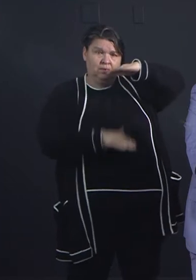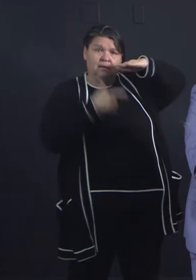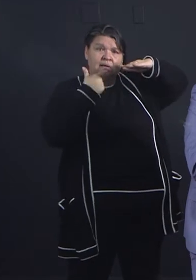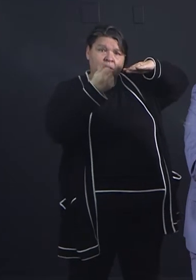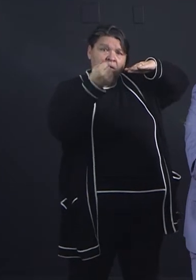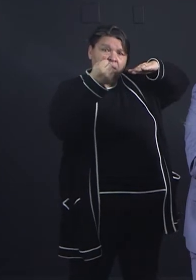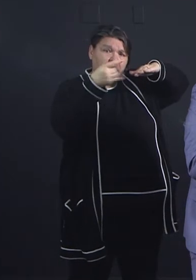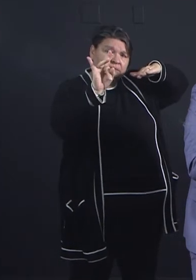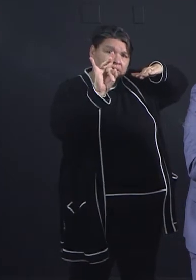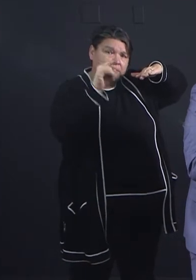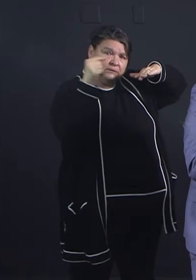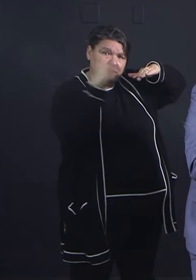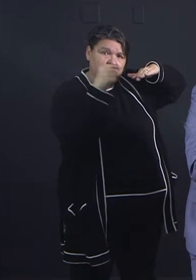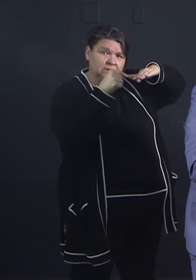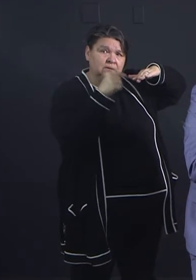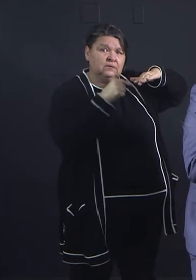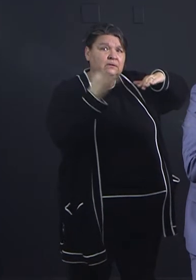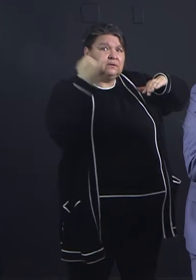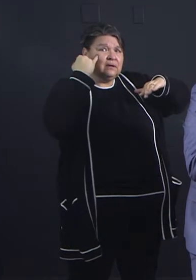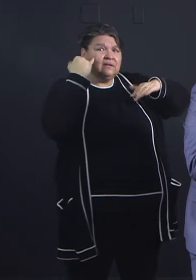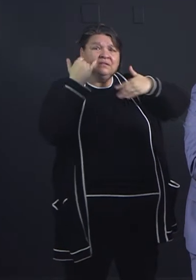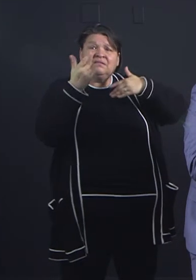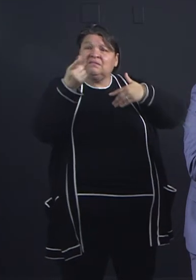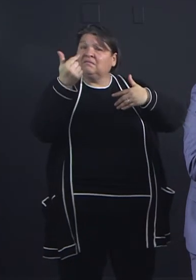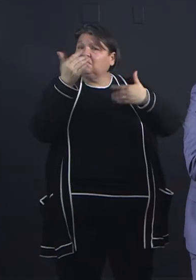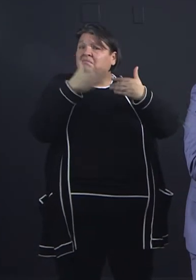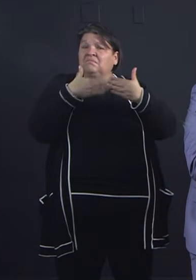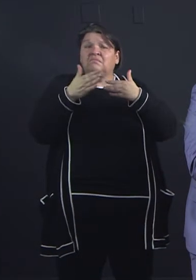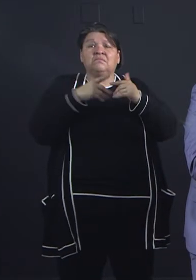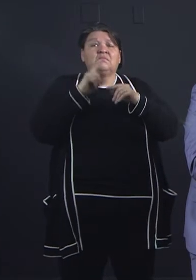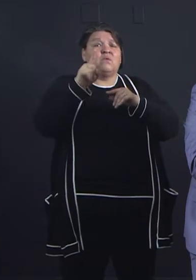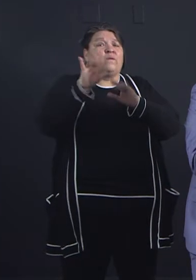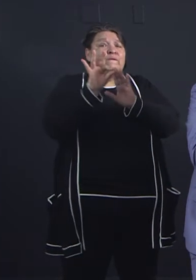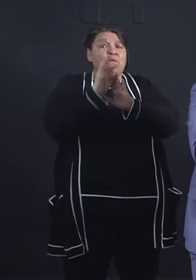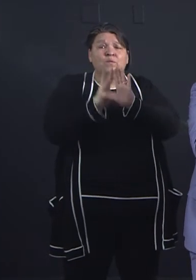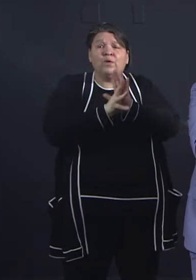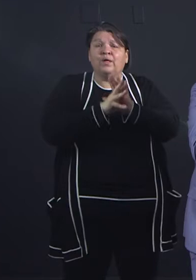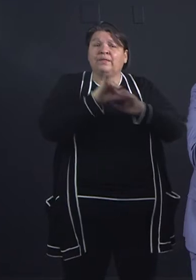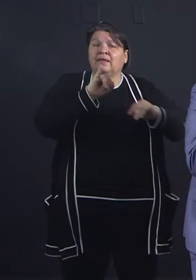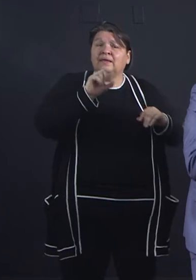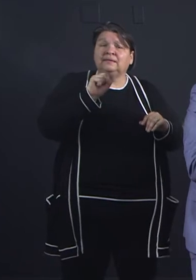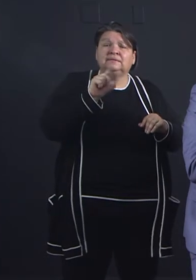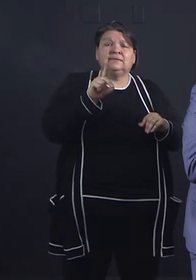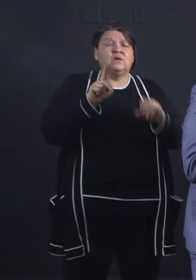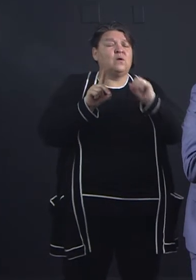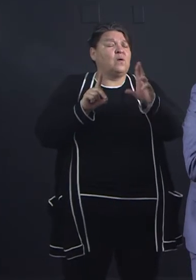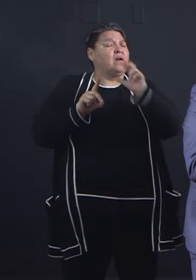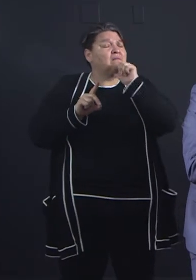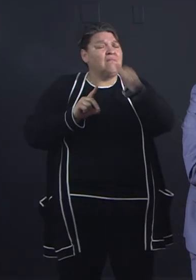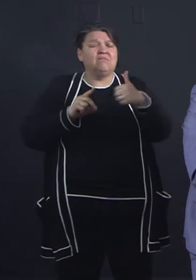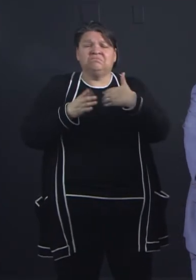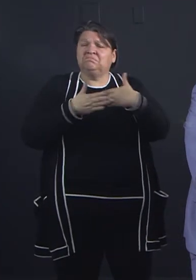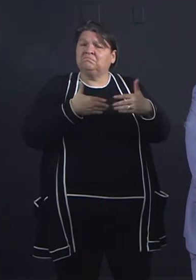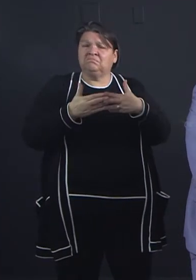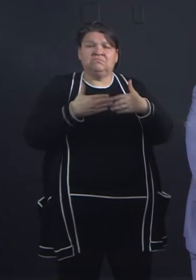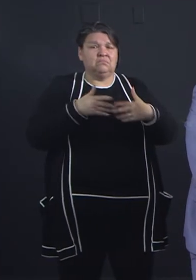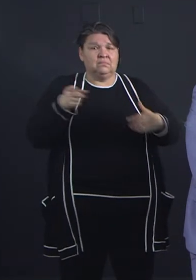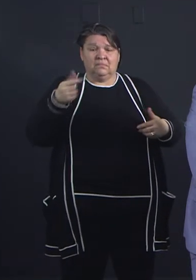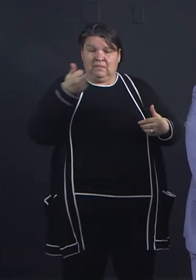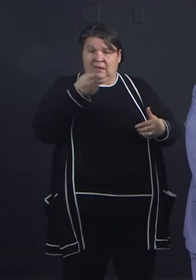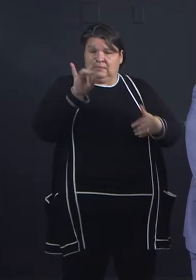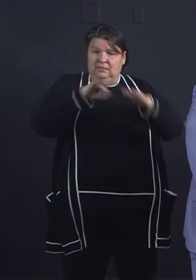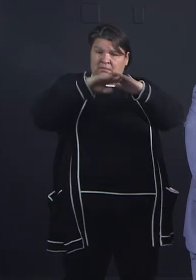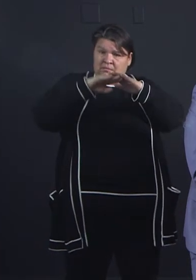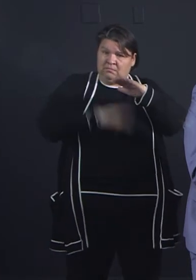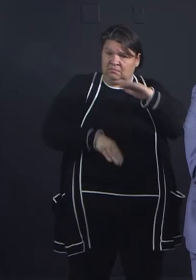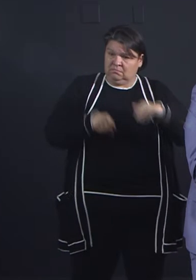reduced lunch or they go to Fort Worth ISD or not. Any individual who's 18 years or younger qualifies for a